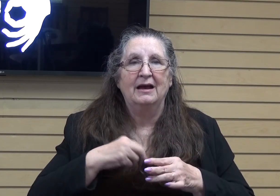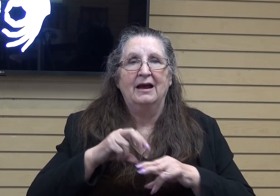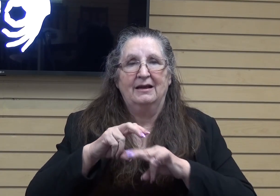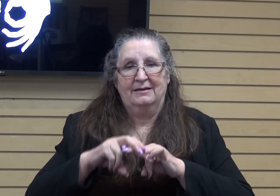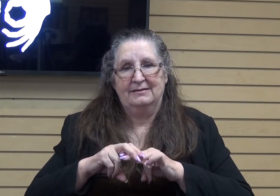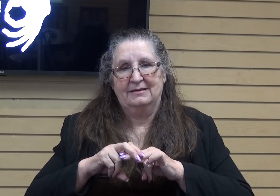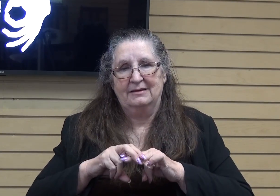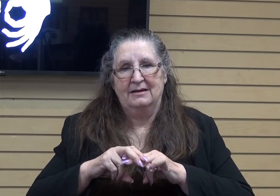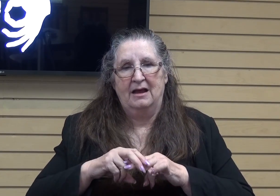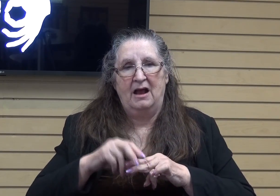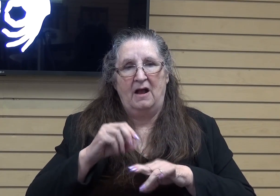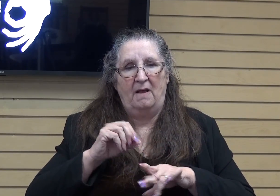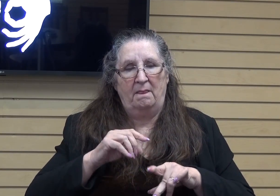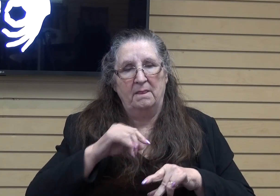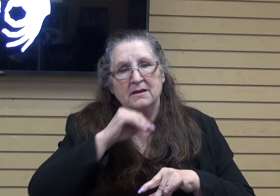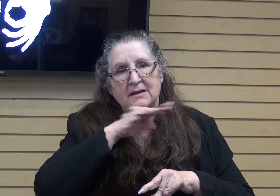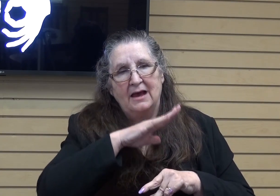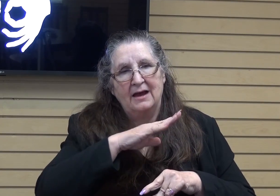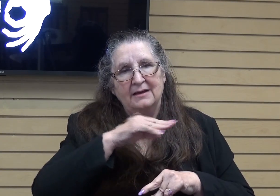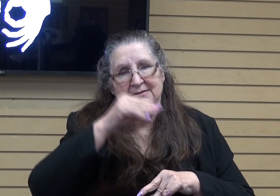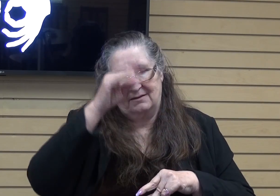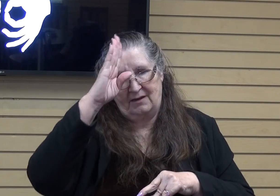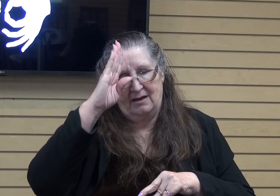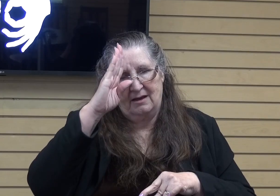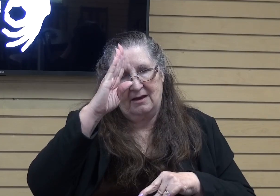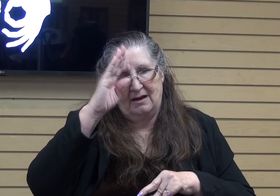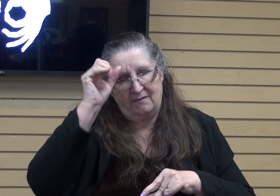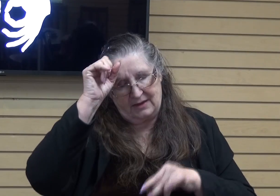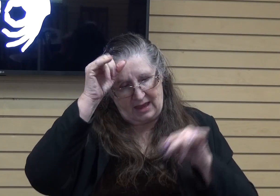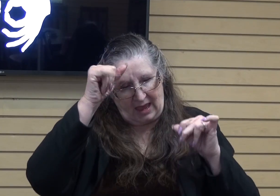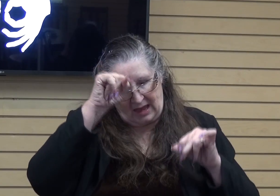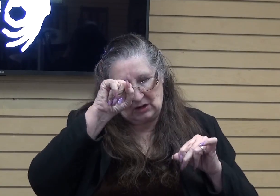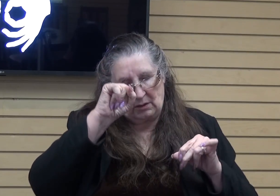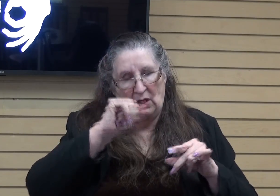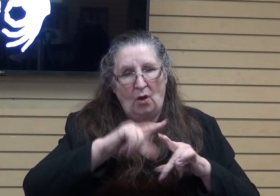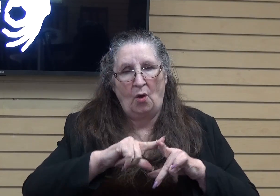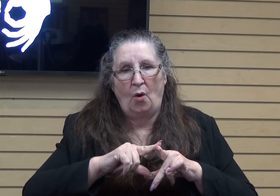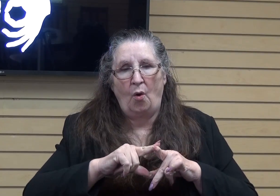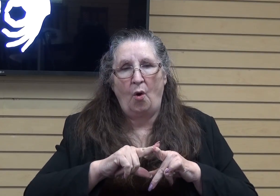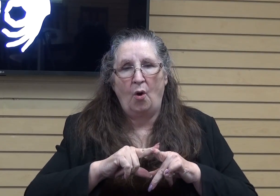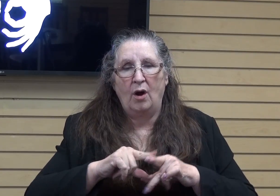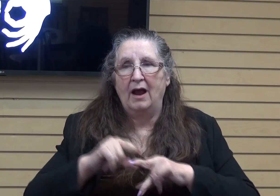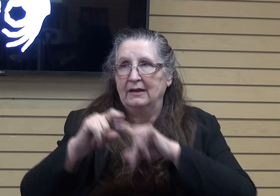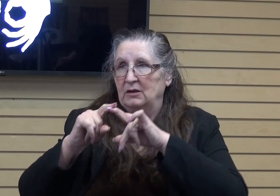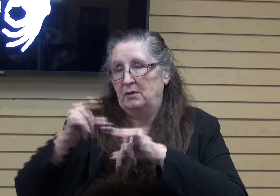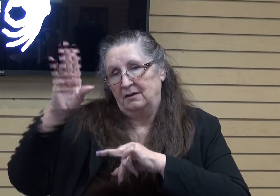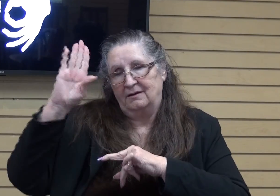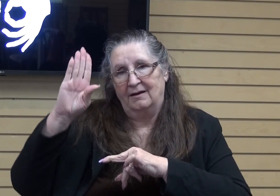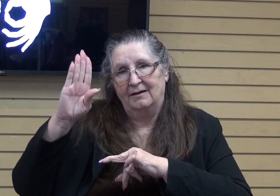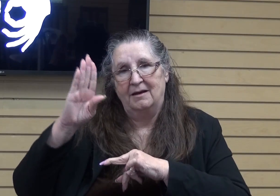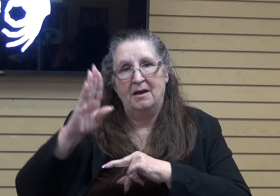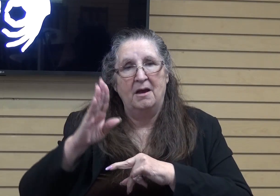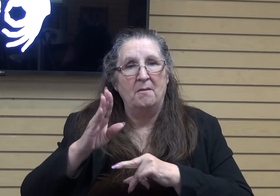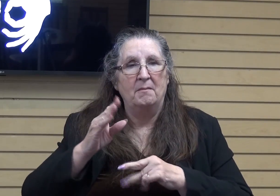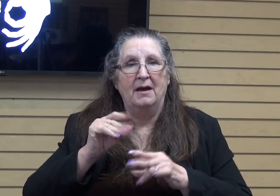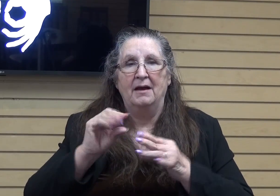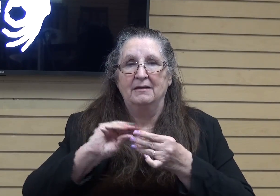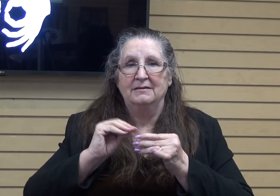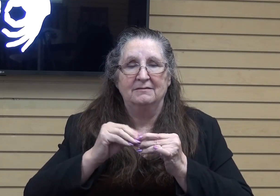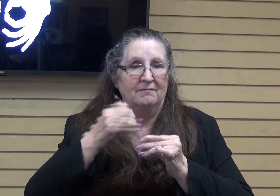the lies of the enemy, or I can sit on God's promises. He had to reach out. My number's not blocked for him, so praise the Lord he didn't block me, you know?